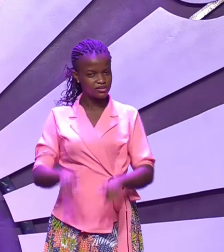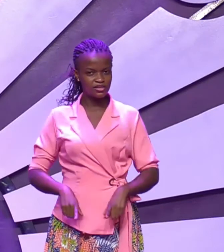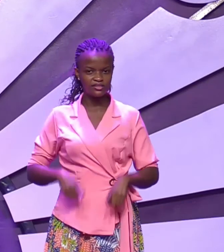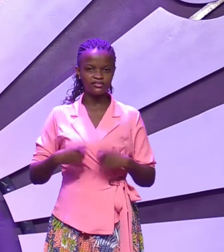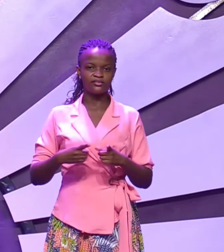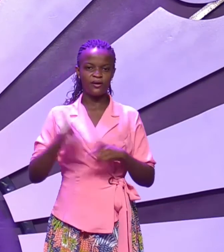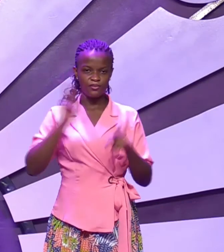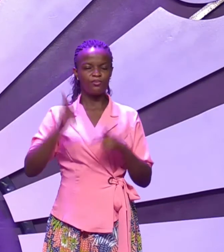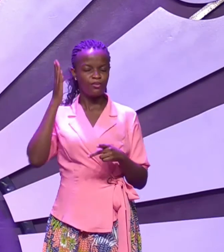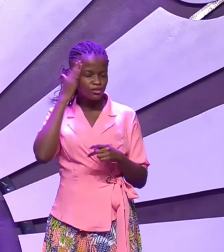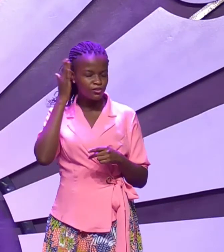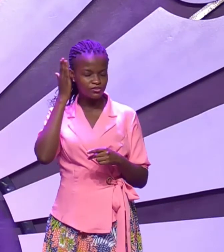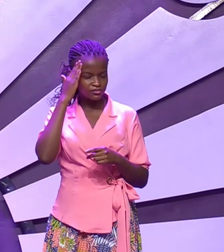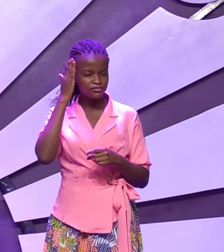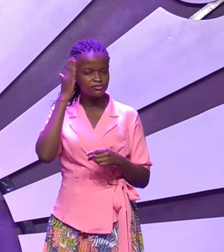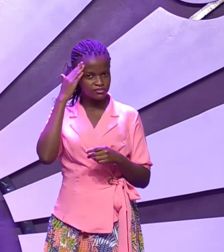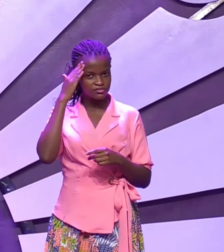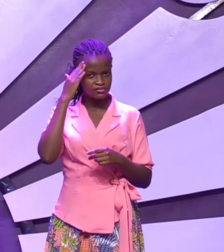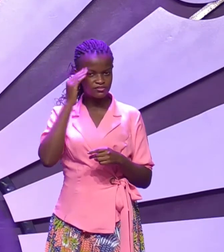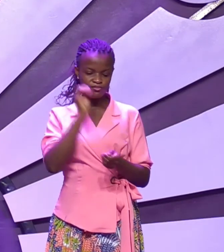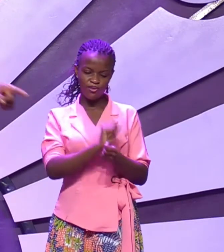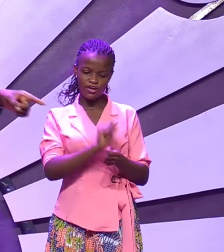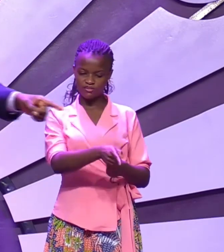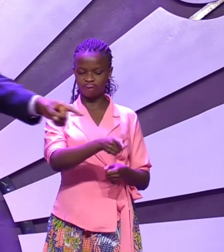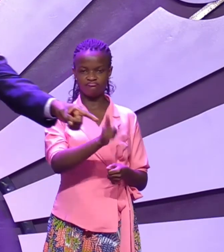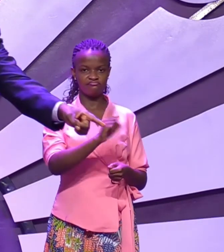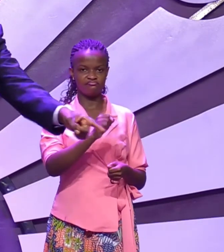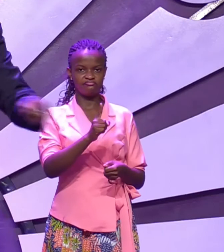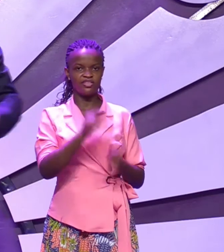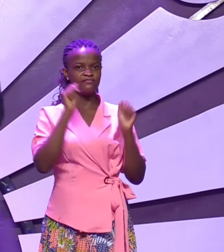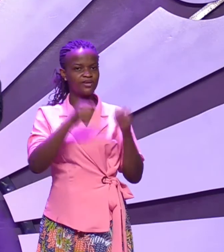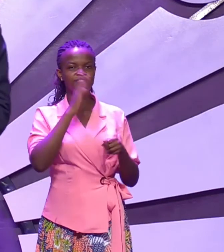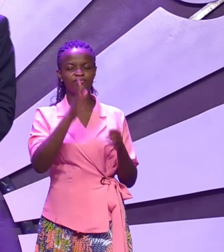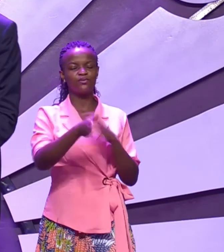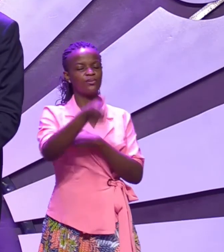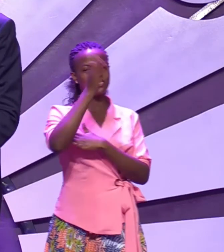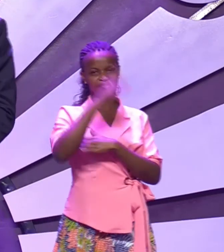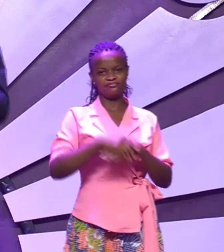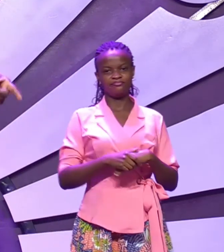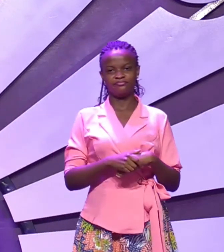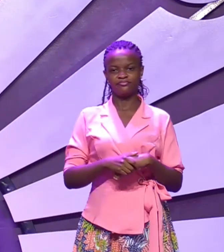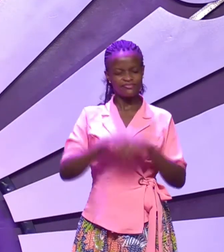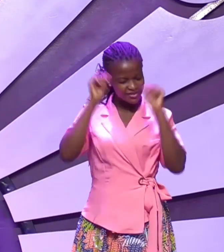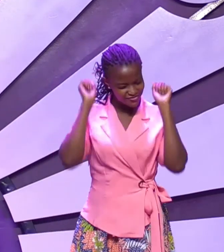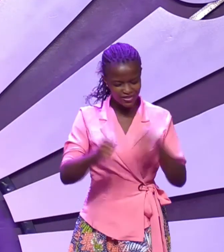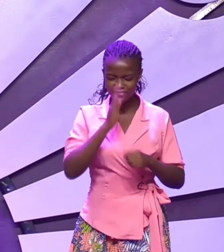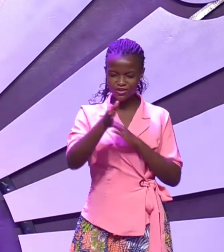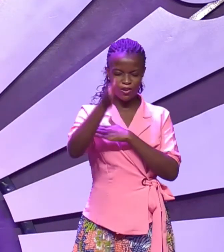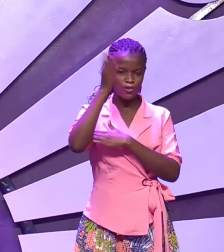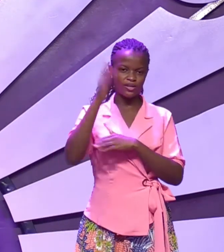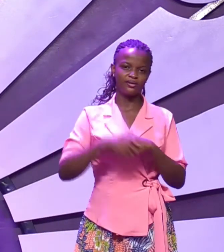people would know that's not Paul it must be God it must be God